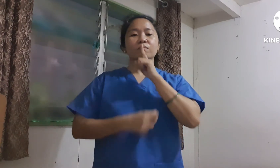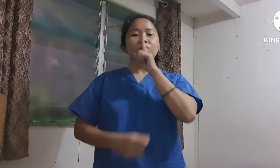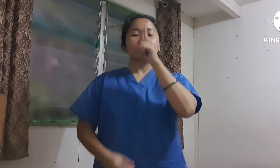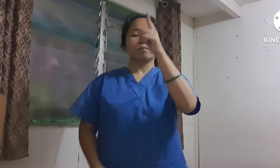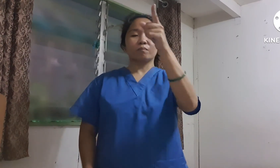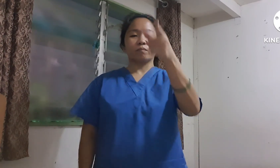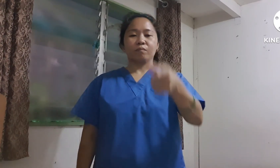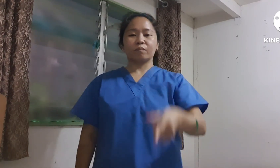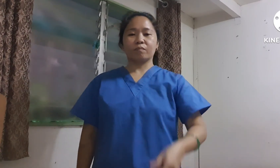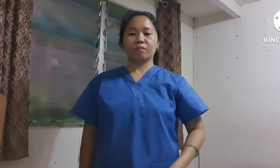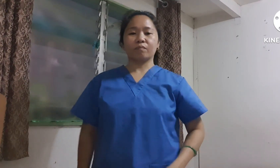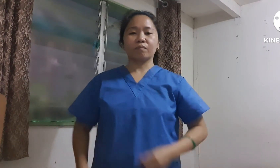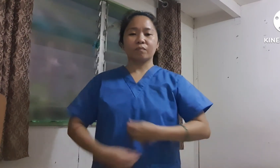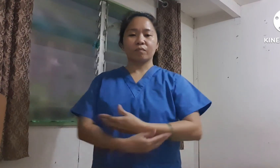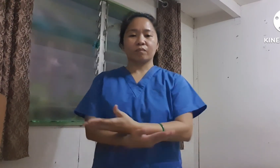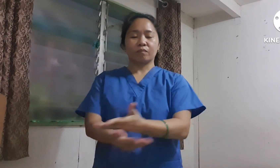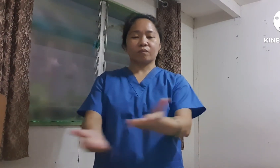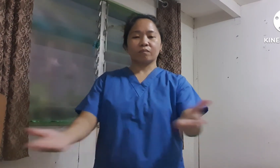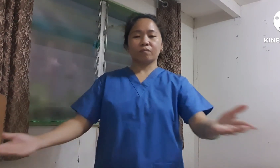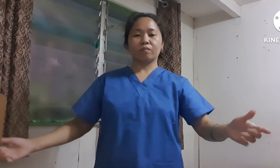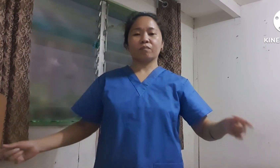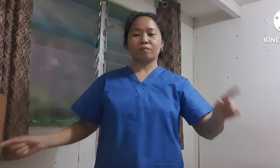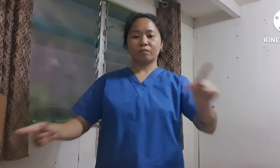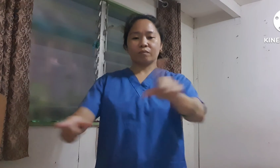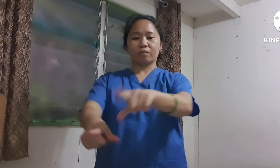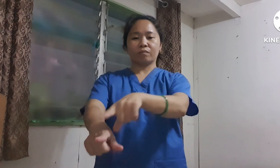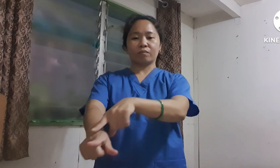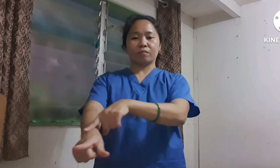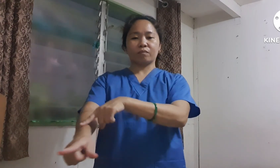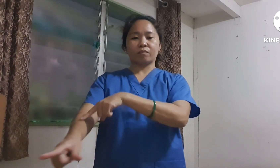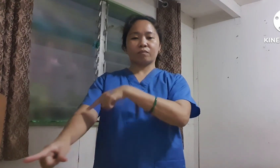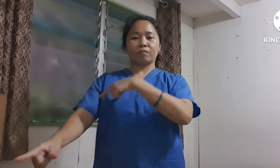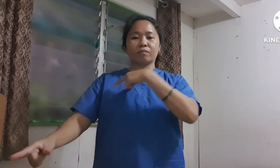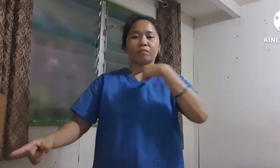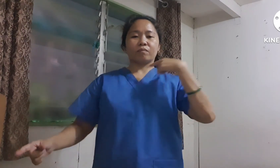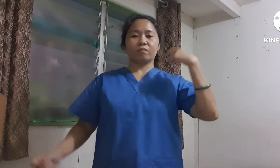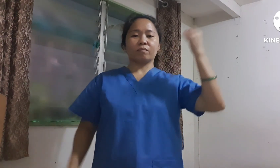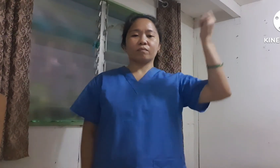am how lucky I am,